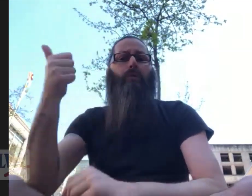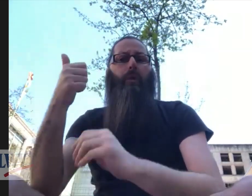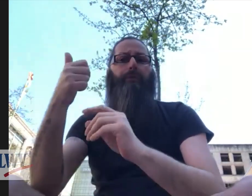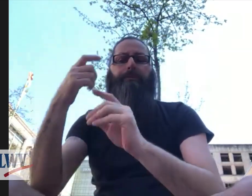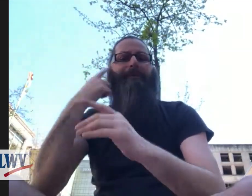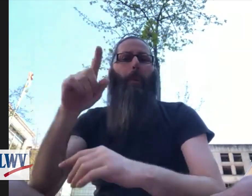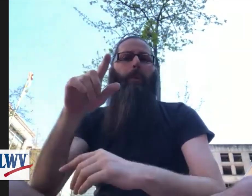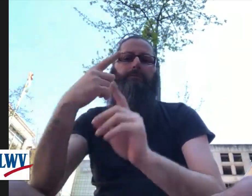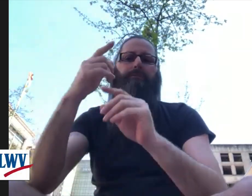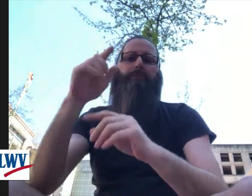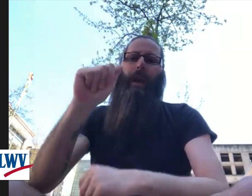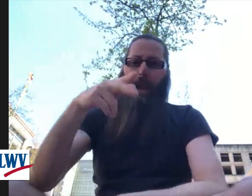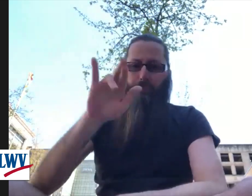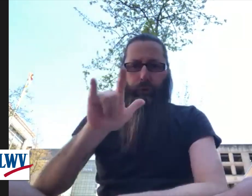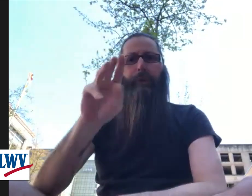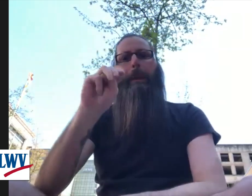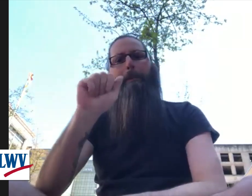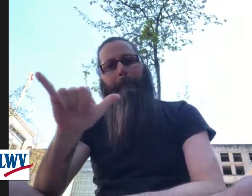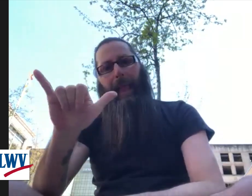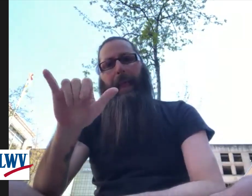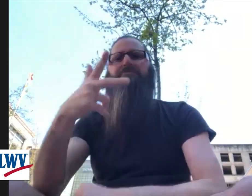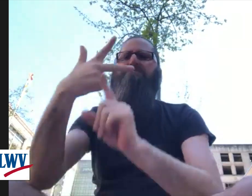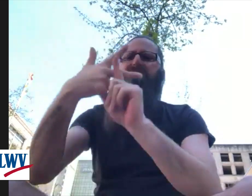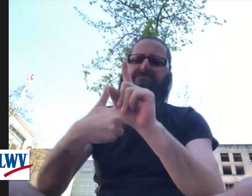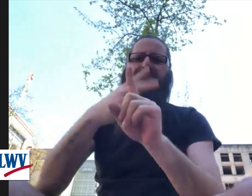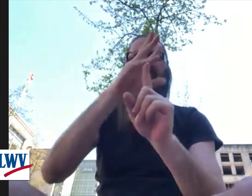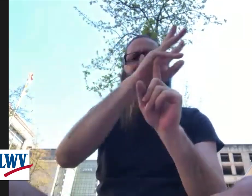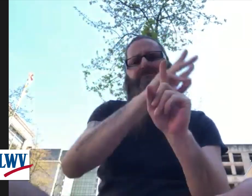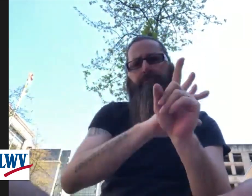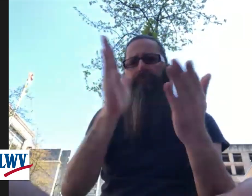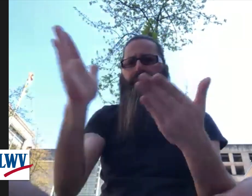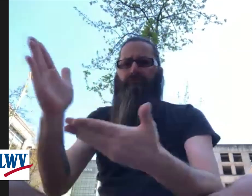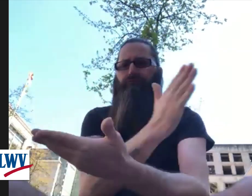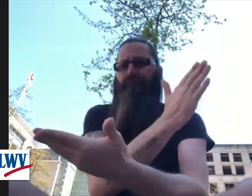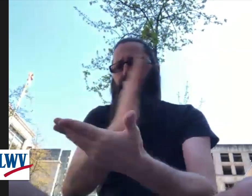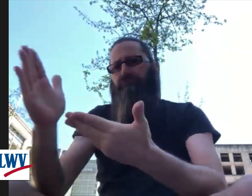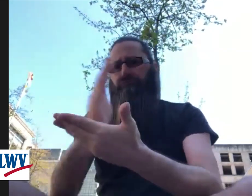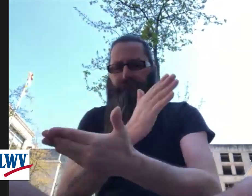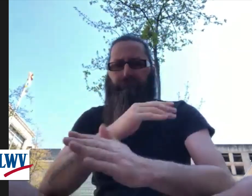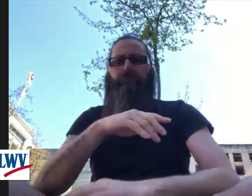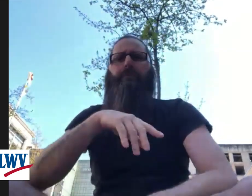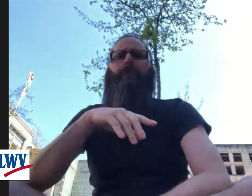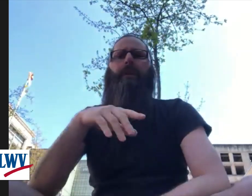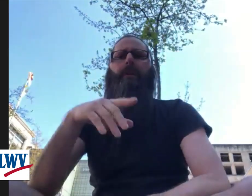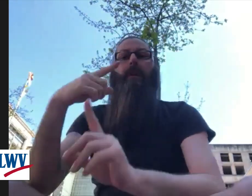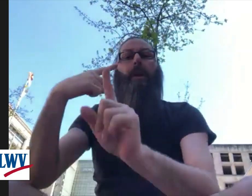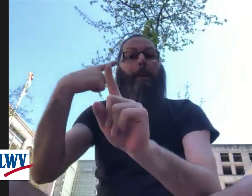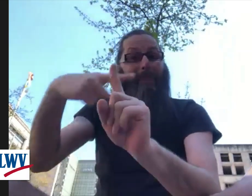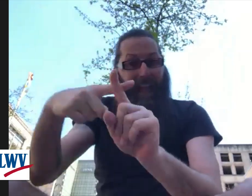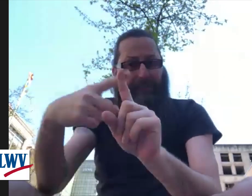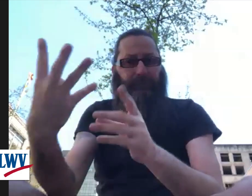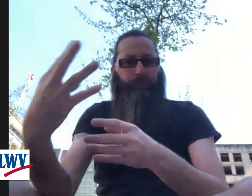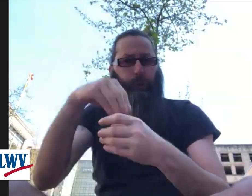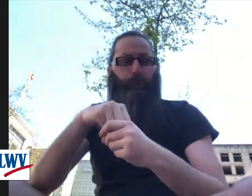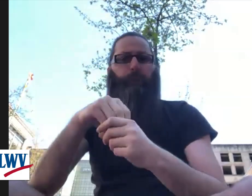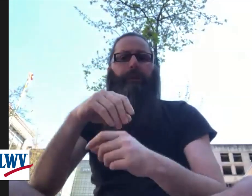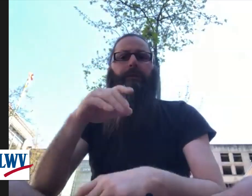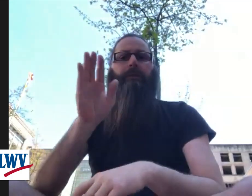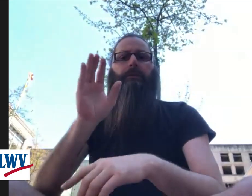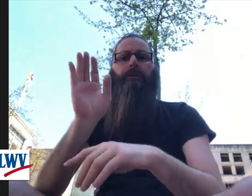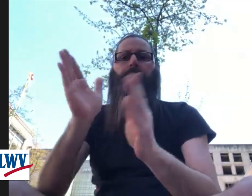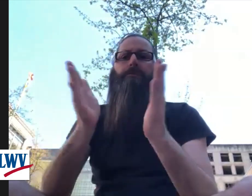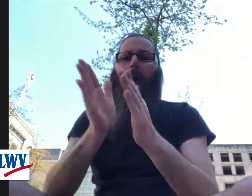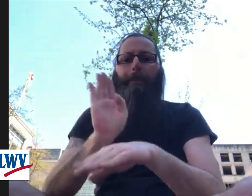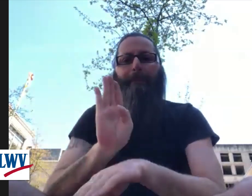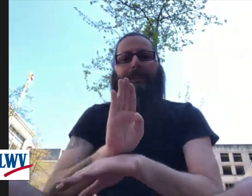If we had someone addressing the issue in a way that was saying that for three to six months, maybe even April and